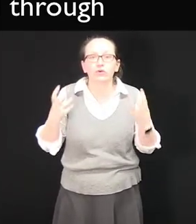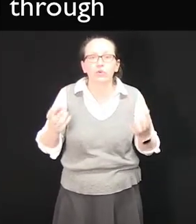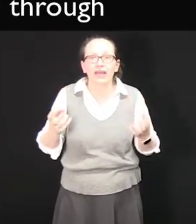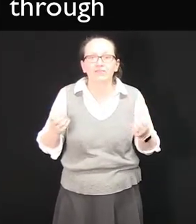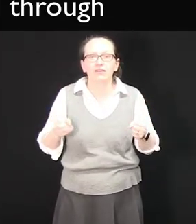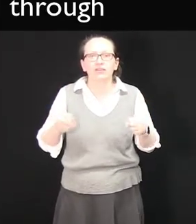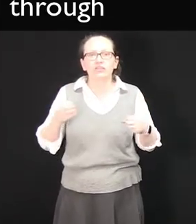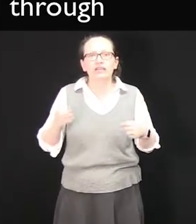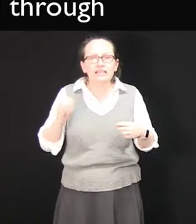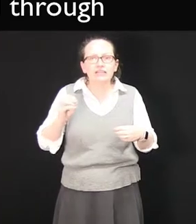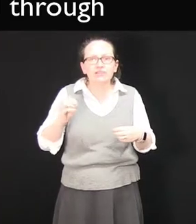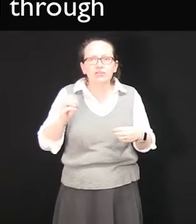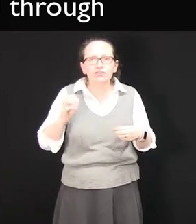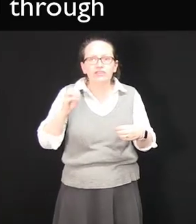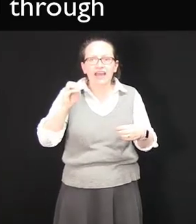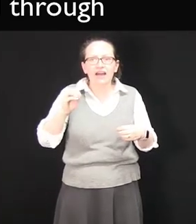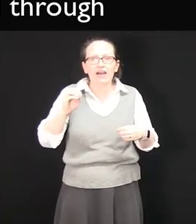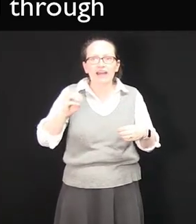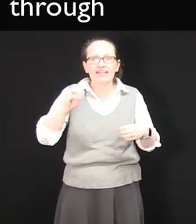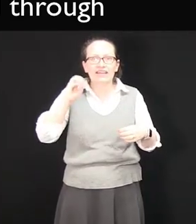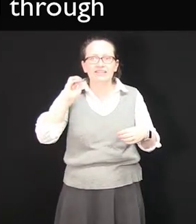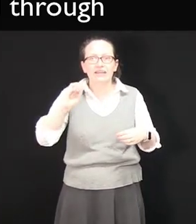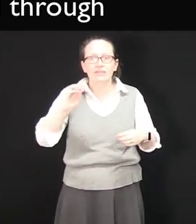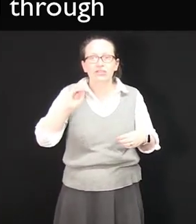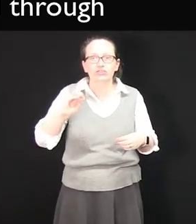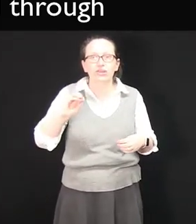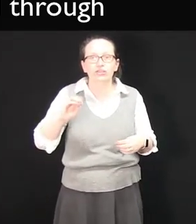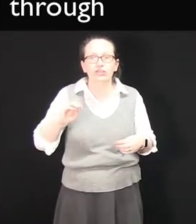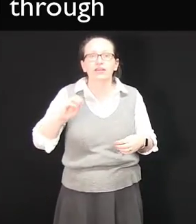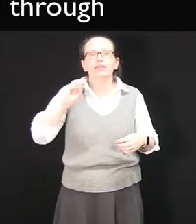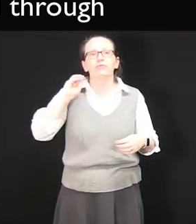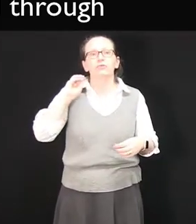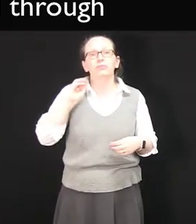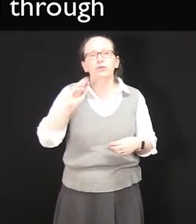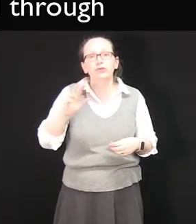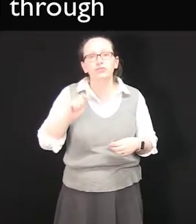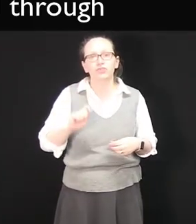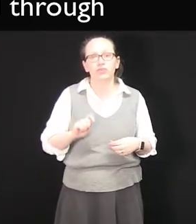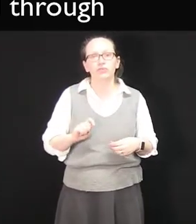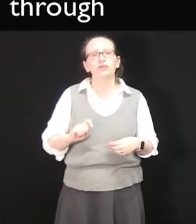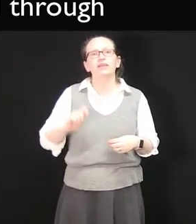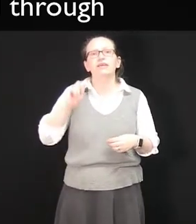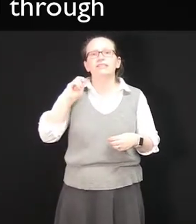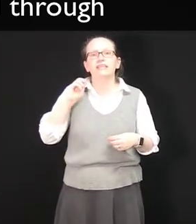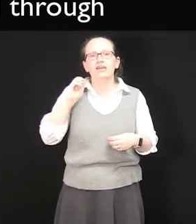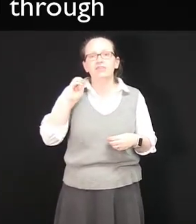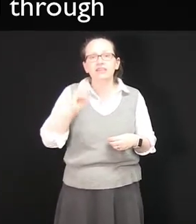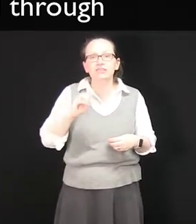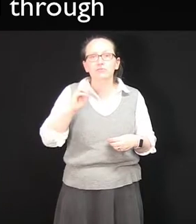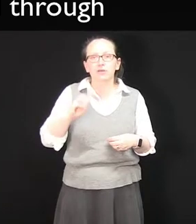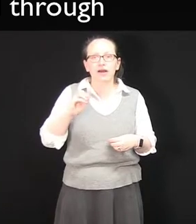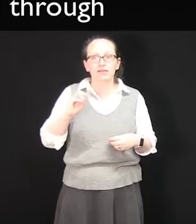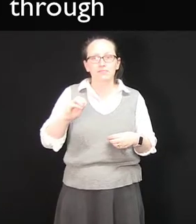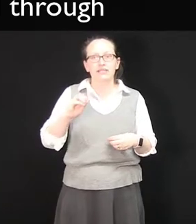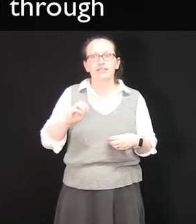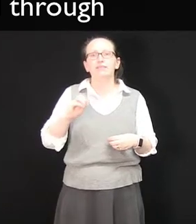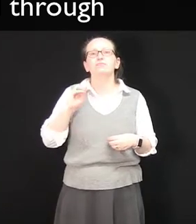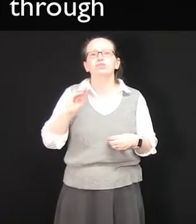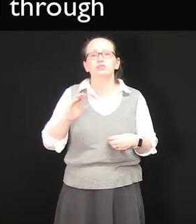wave so let's have a look now at a demonstration that will prove to you that sound does require a medium to